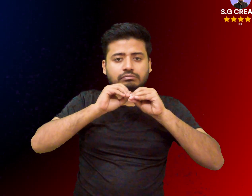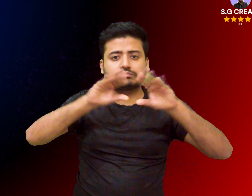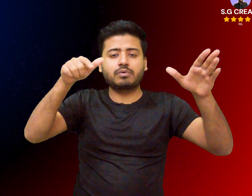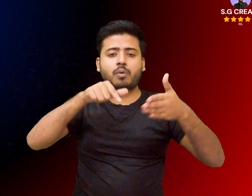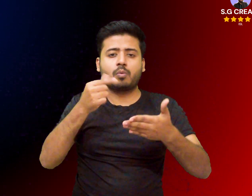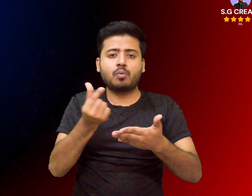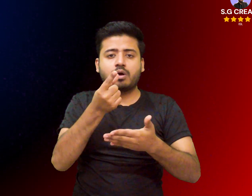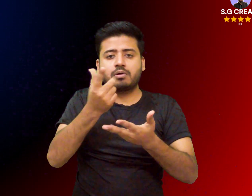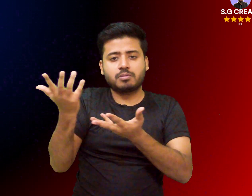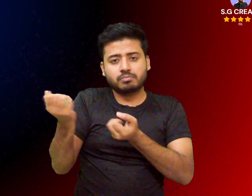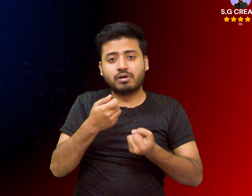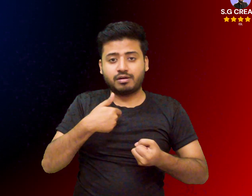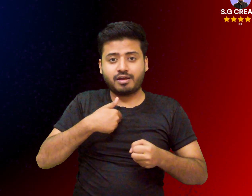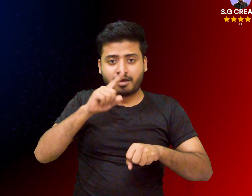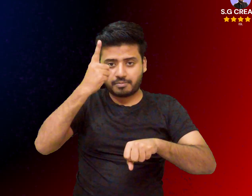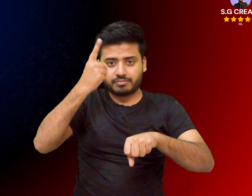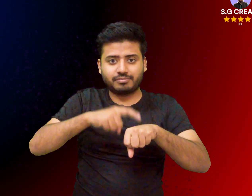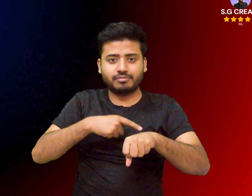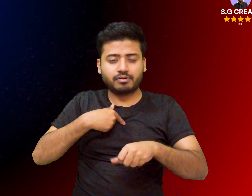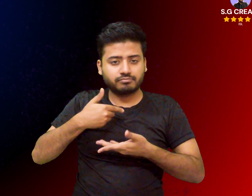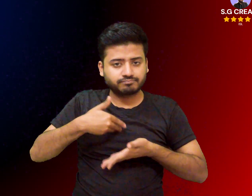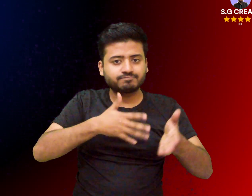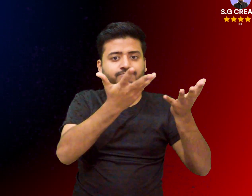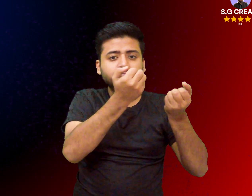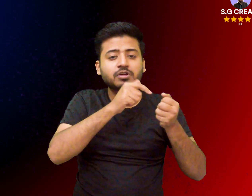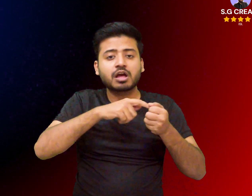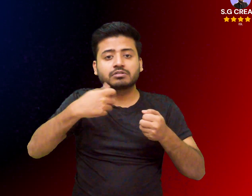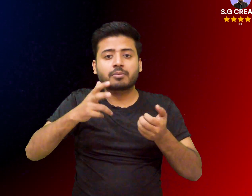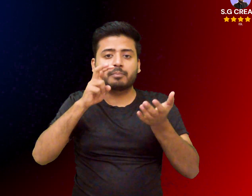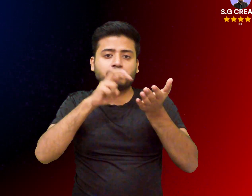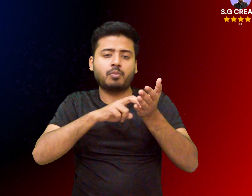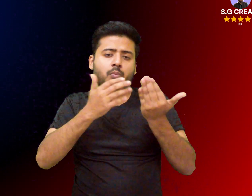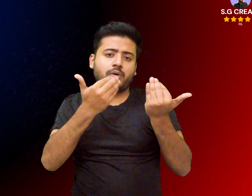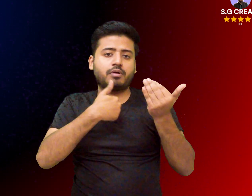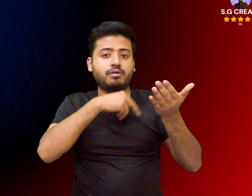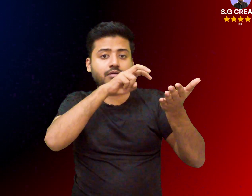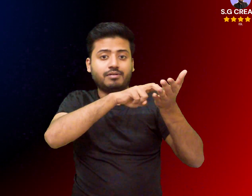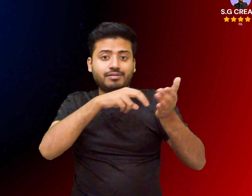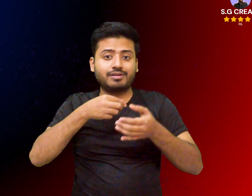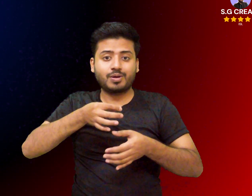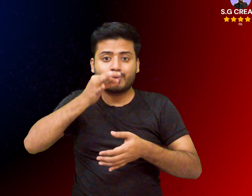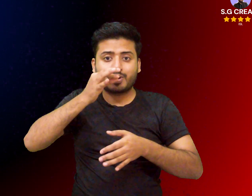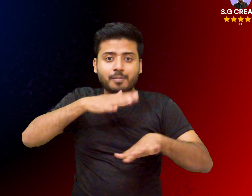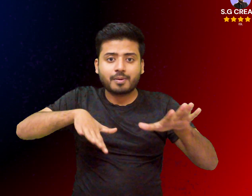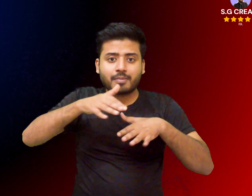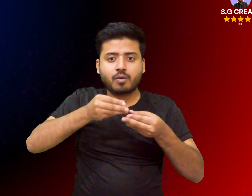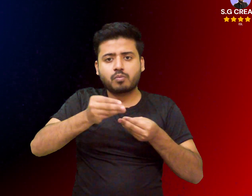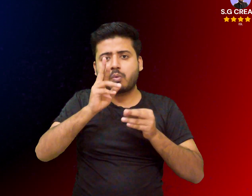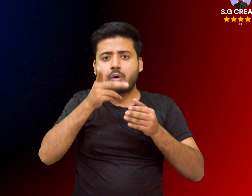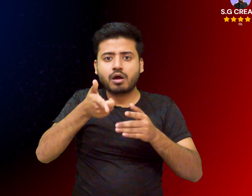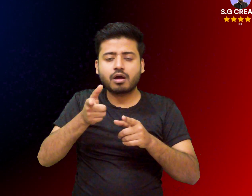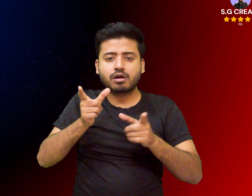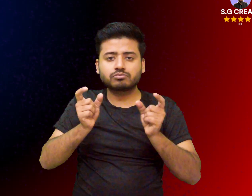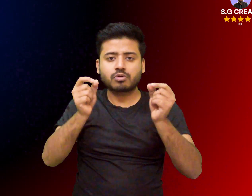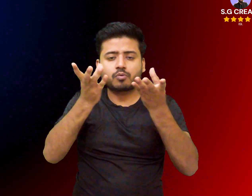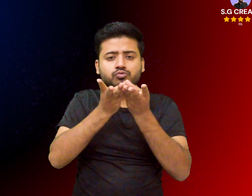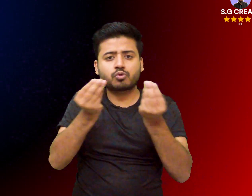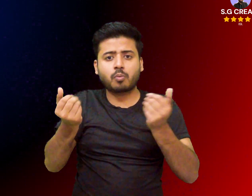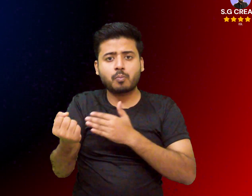trials are primarily designed to test the safety and appropriate dosage of a new treatment not its efficacy important caveat